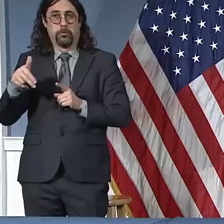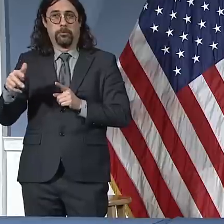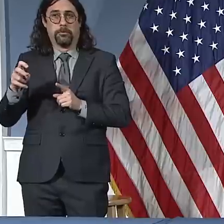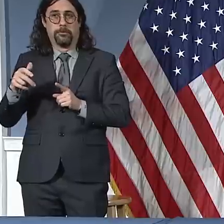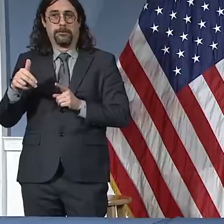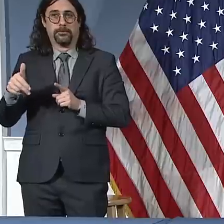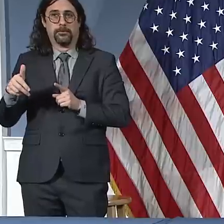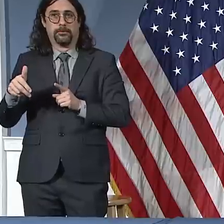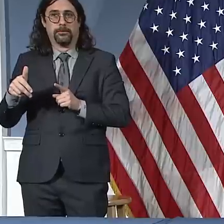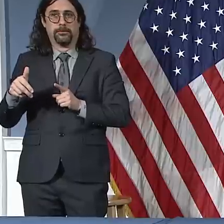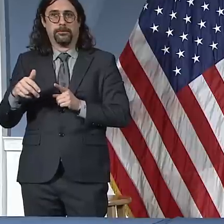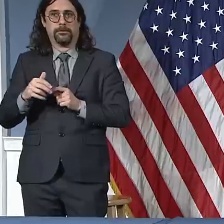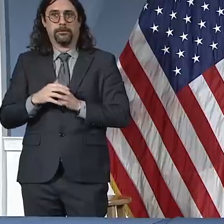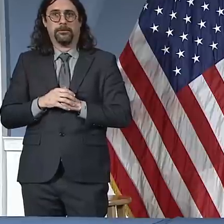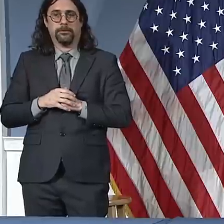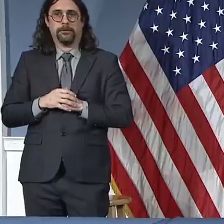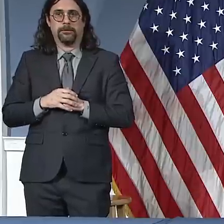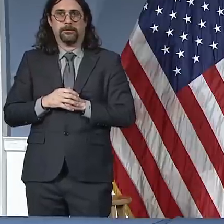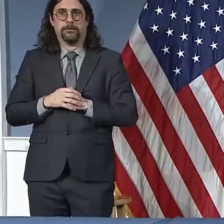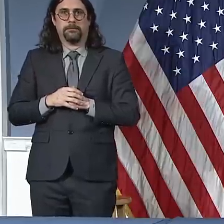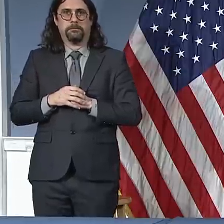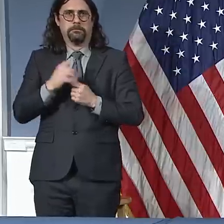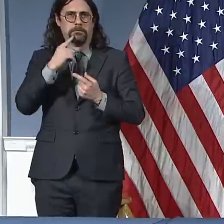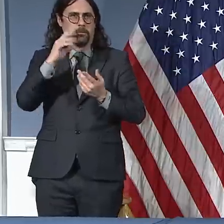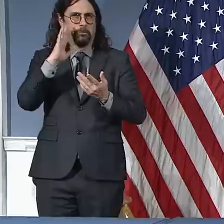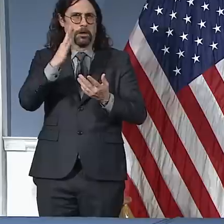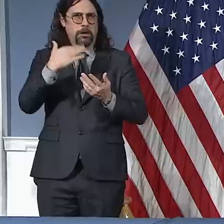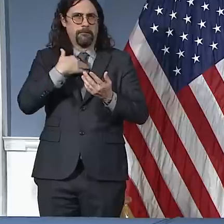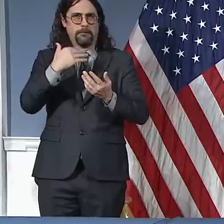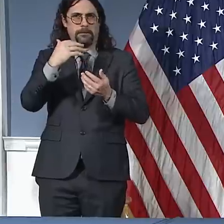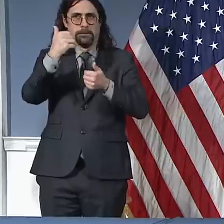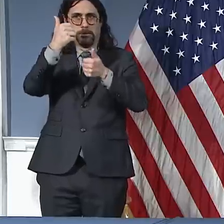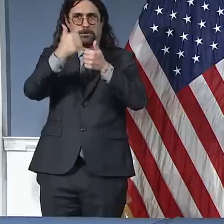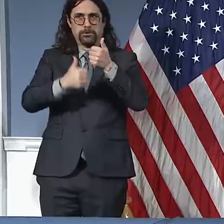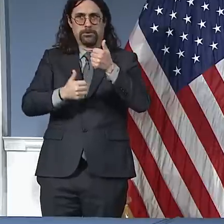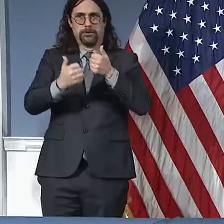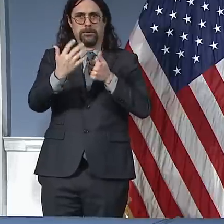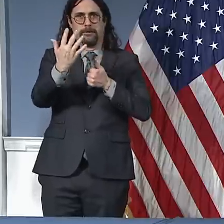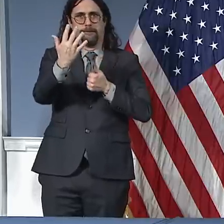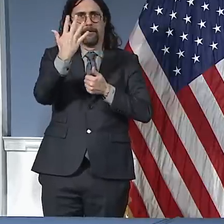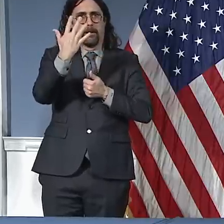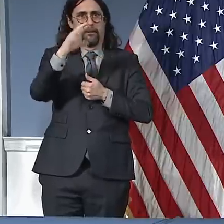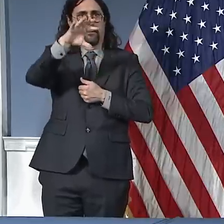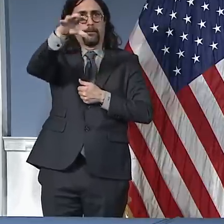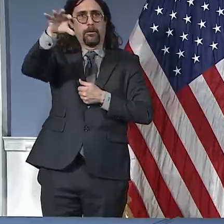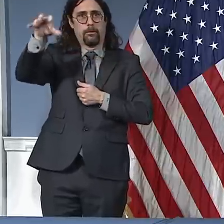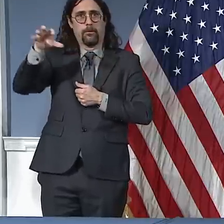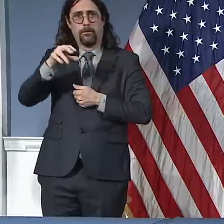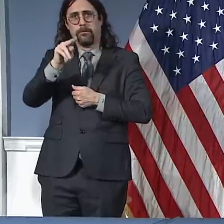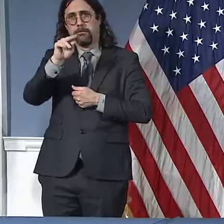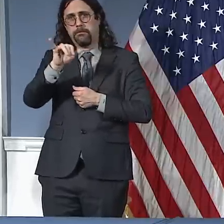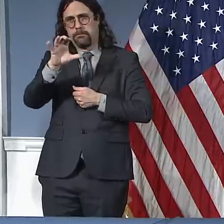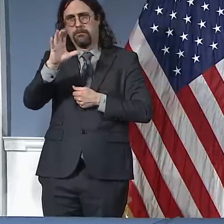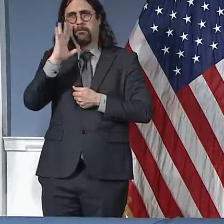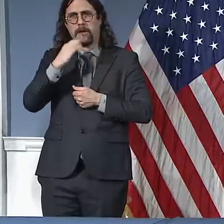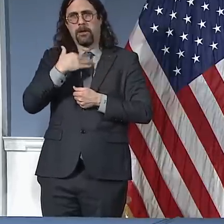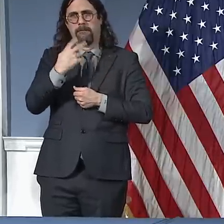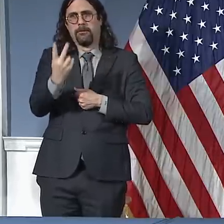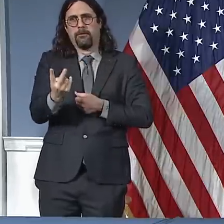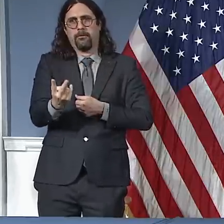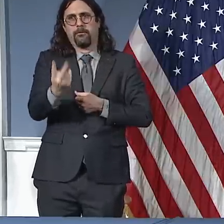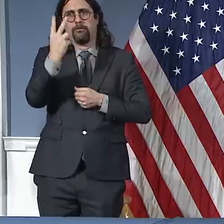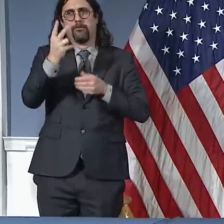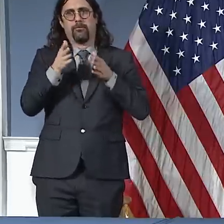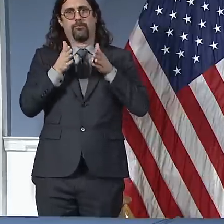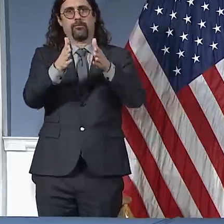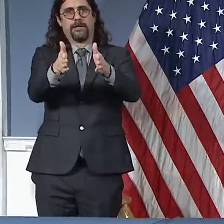clear there must be enforcement. So it has to be places that the NYPD and the other agencies can enforce effectively. We came to, I